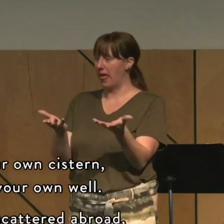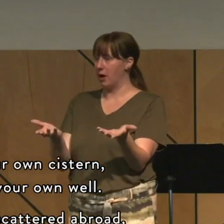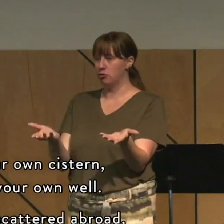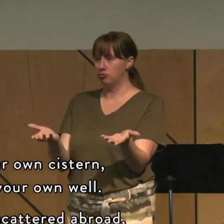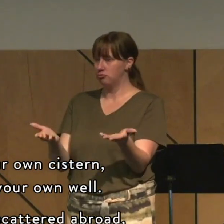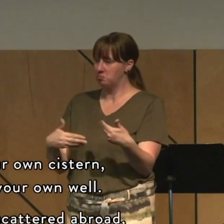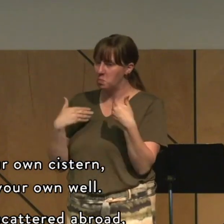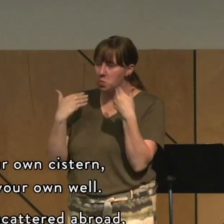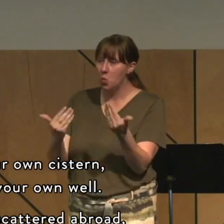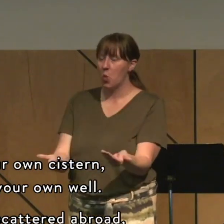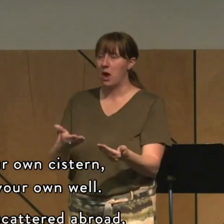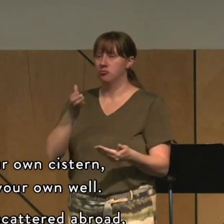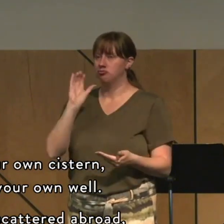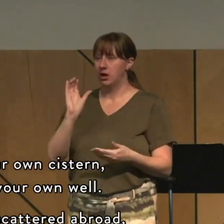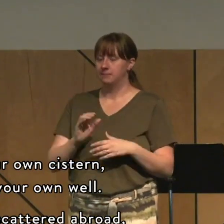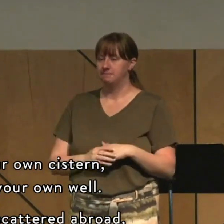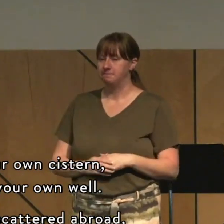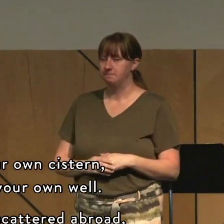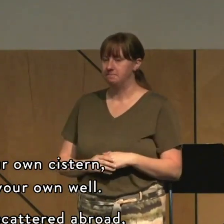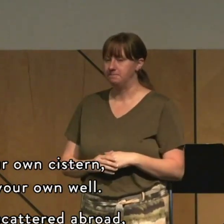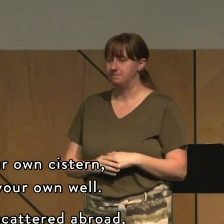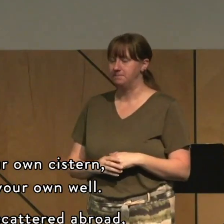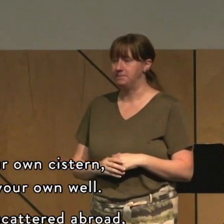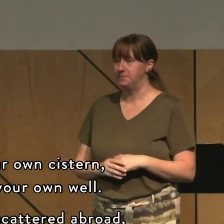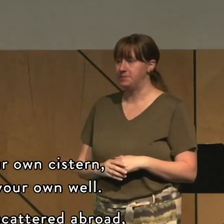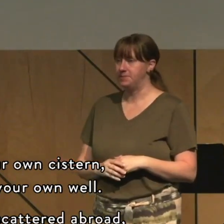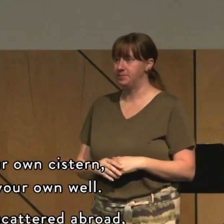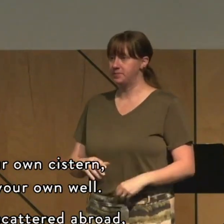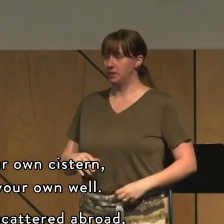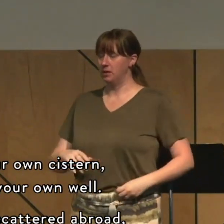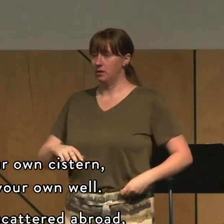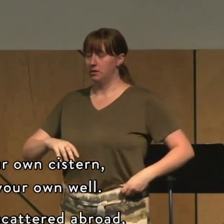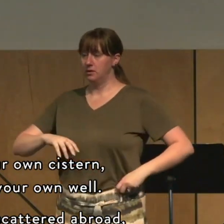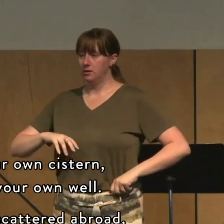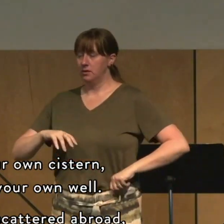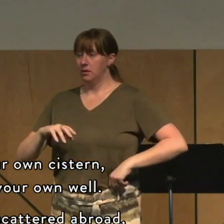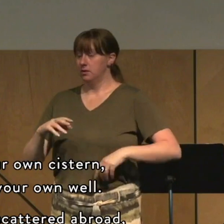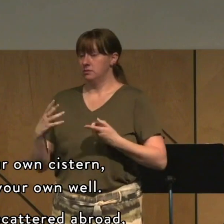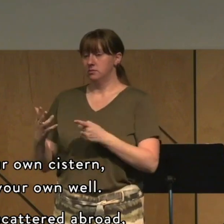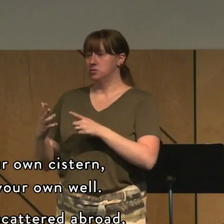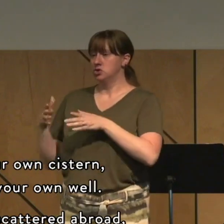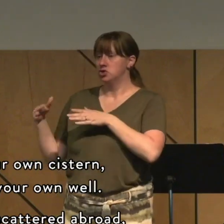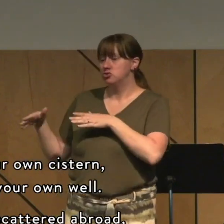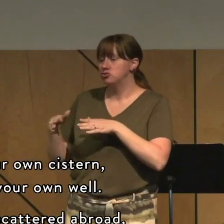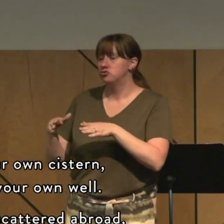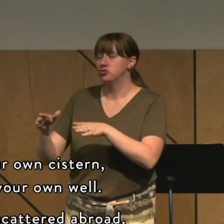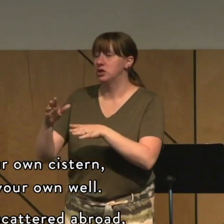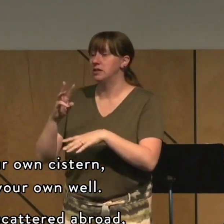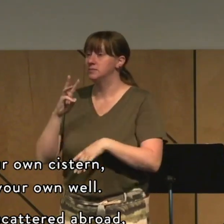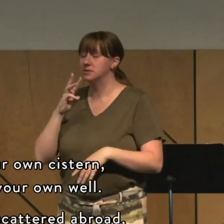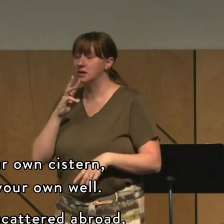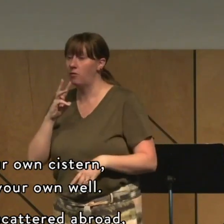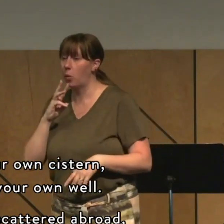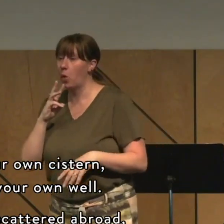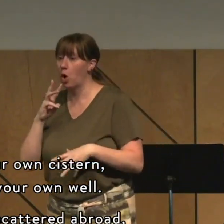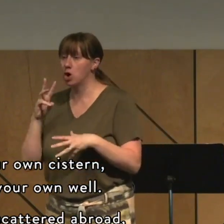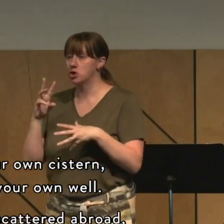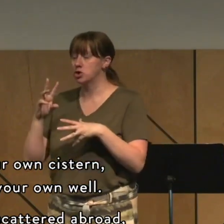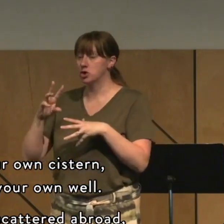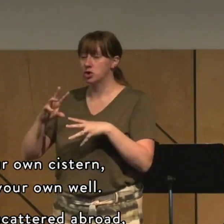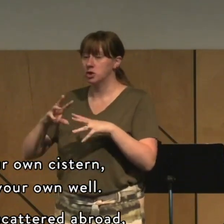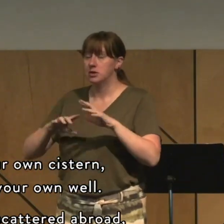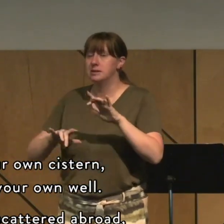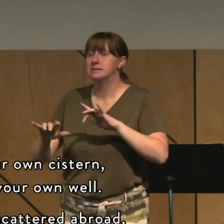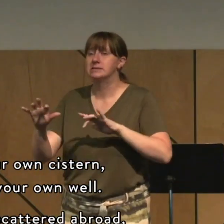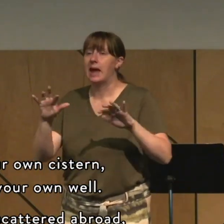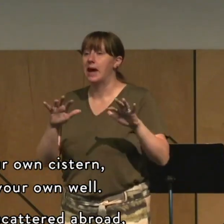He goes on in verse 16. Should your springs be scattered abroad? Streams of water in the streets? There's